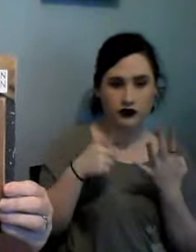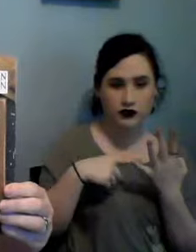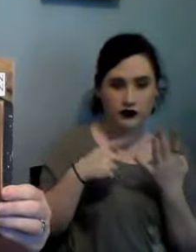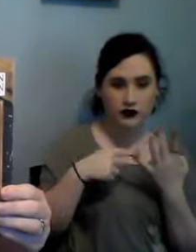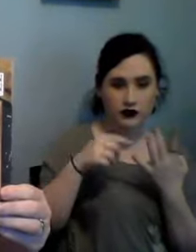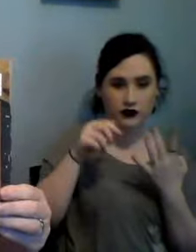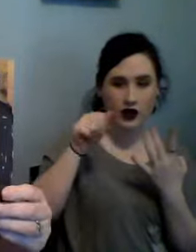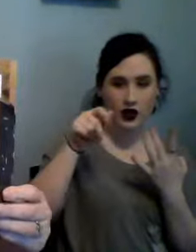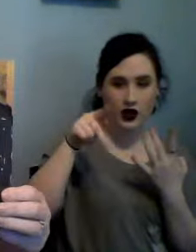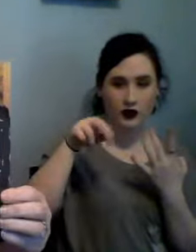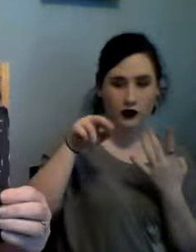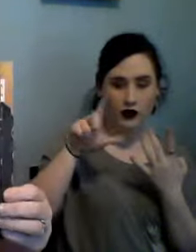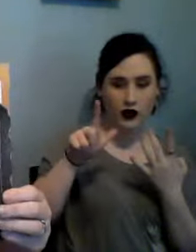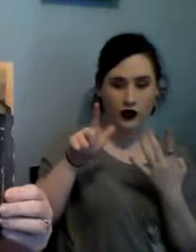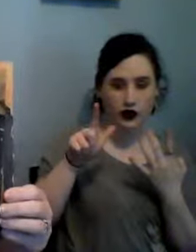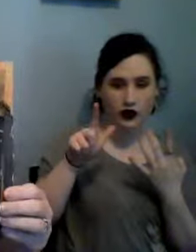May